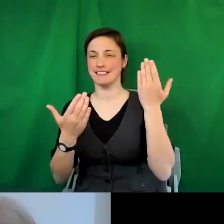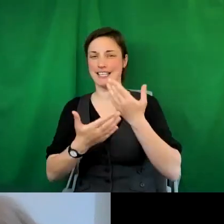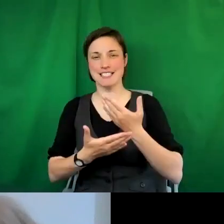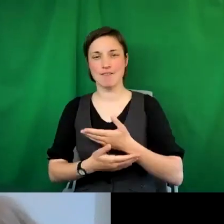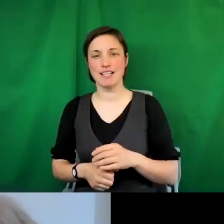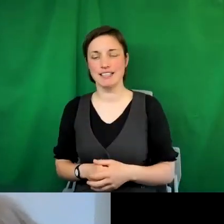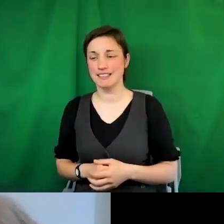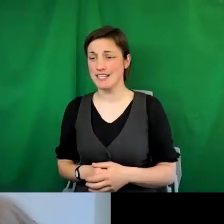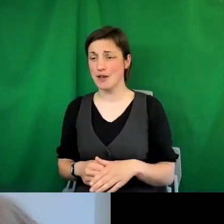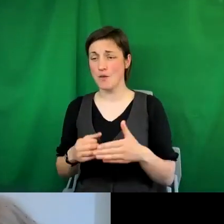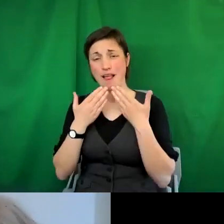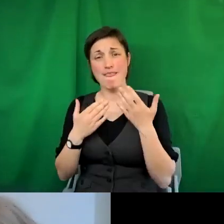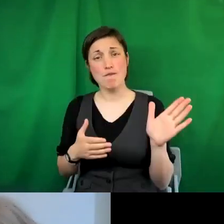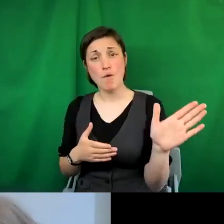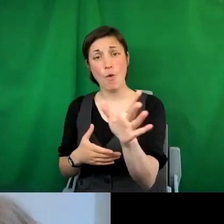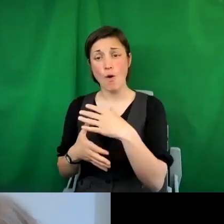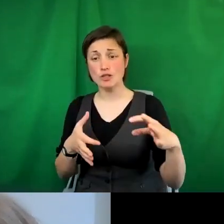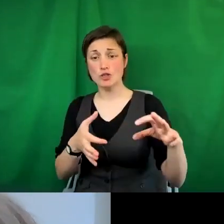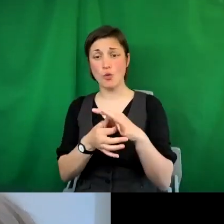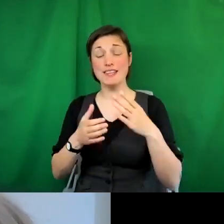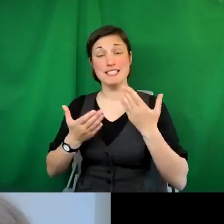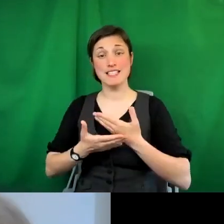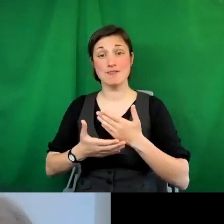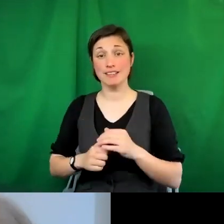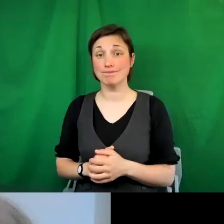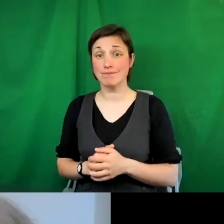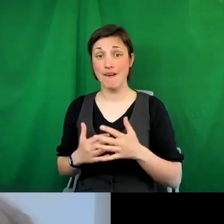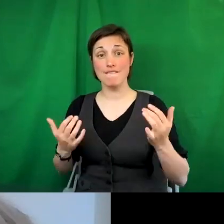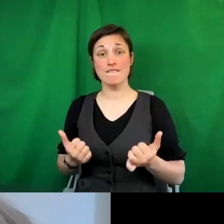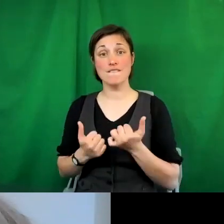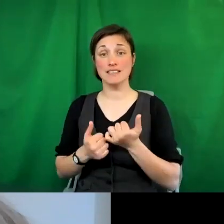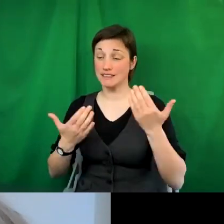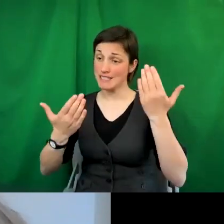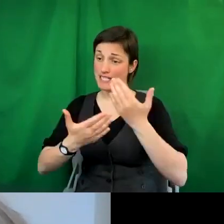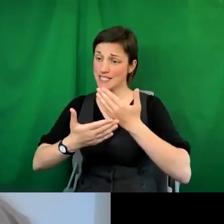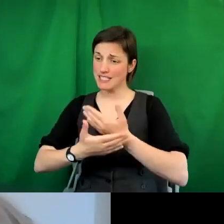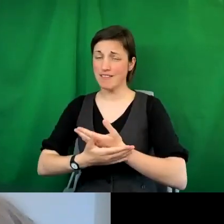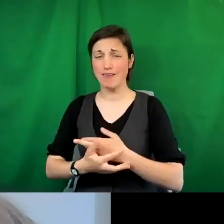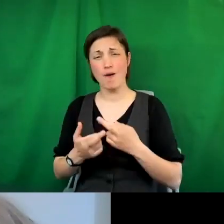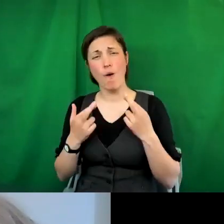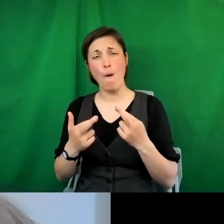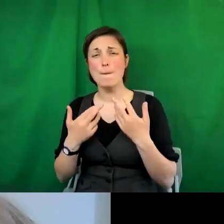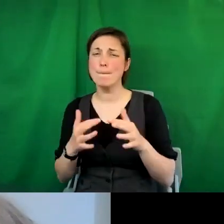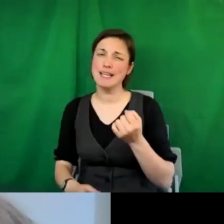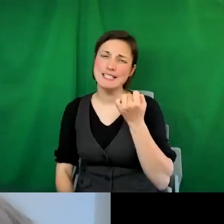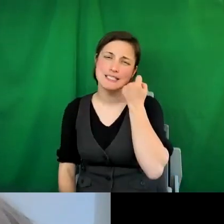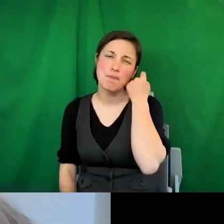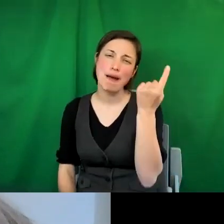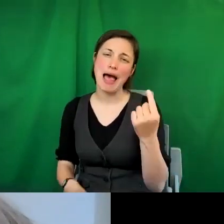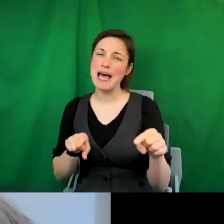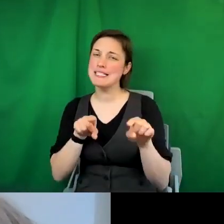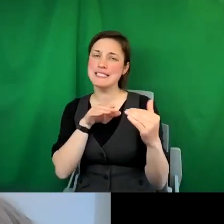thank everyone for joining us. That is the end of the discussion for this evening. I hope you've been inspired as much as I have.